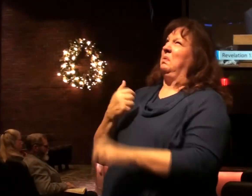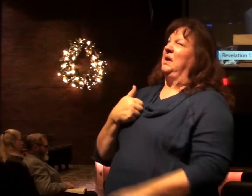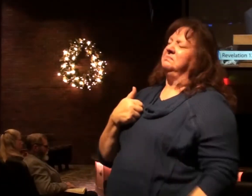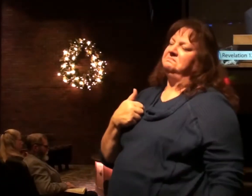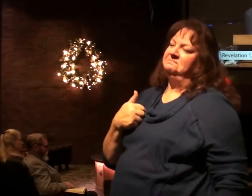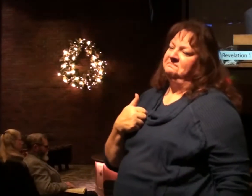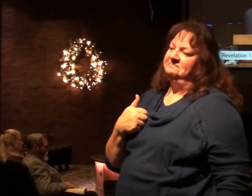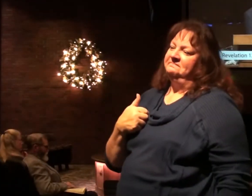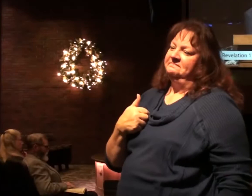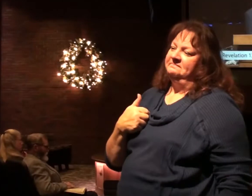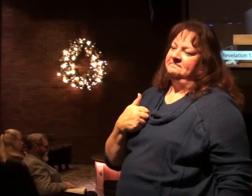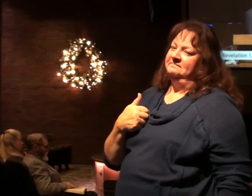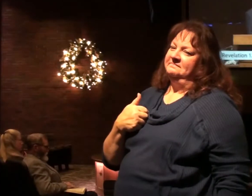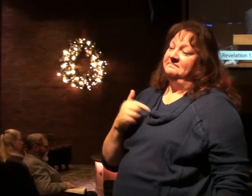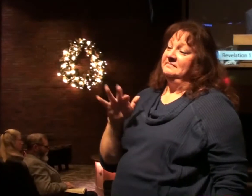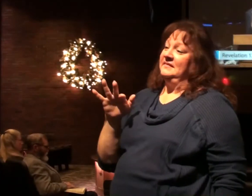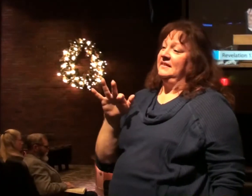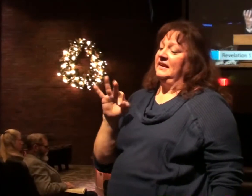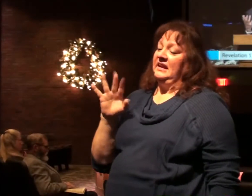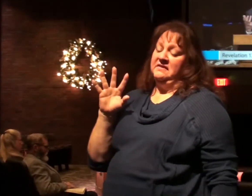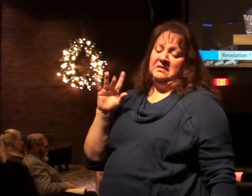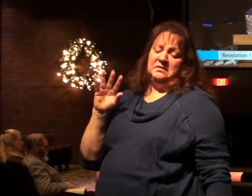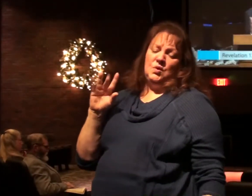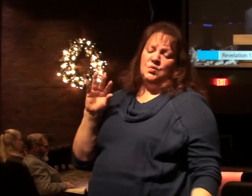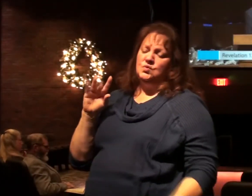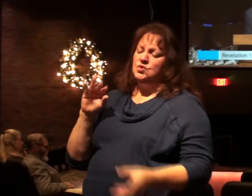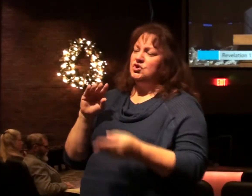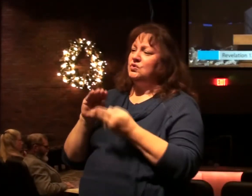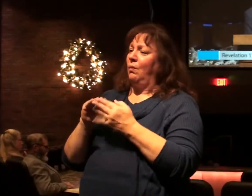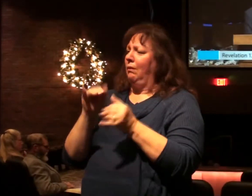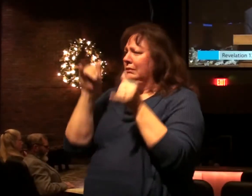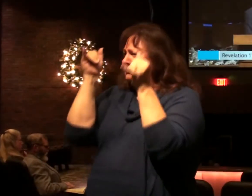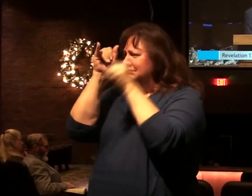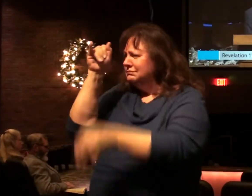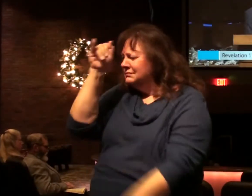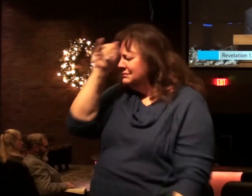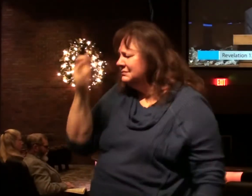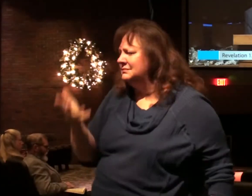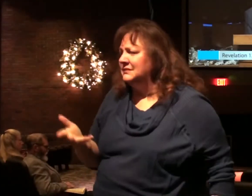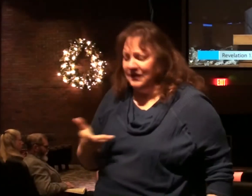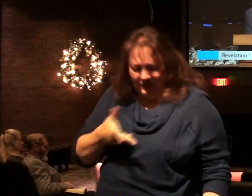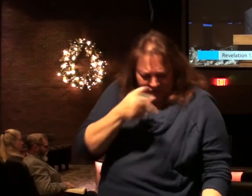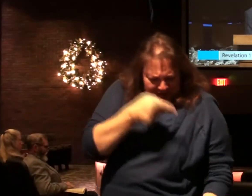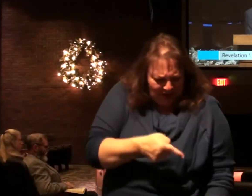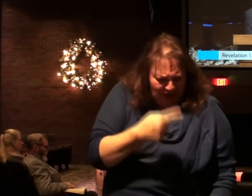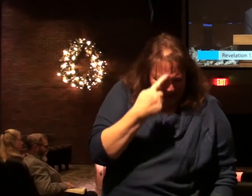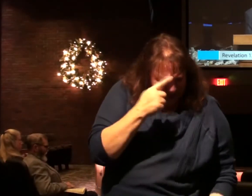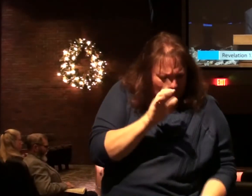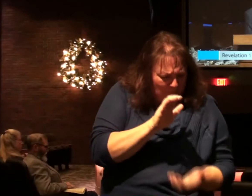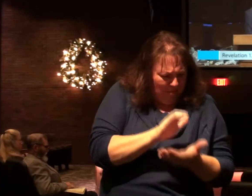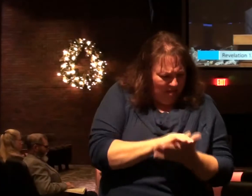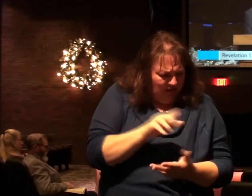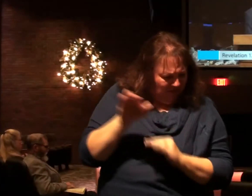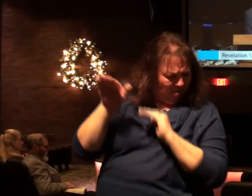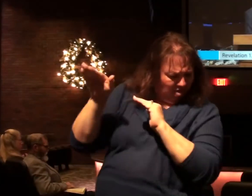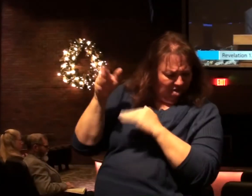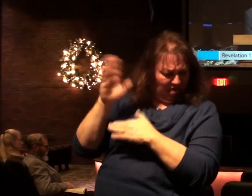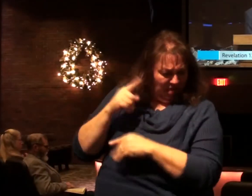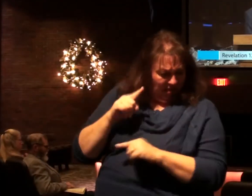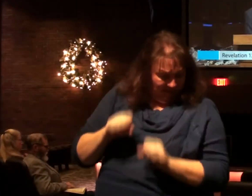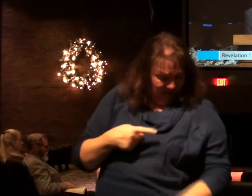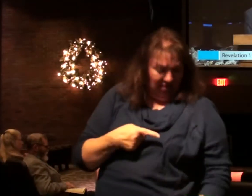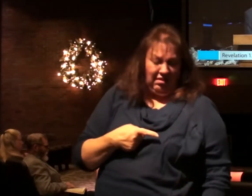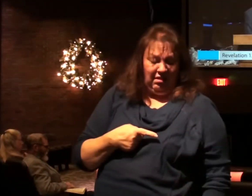If it is totally foolish for the devil to think he can defeat God,